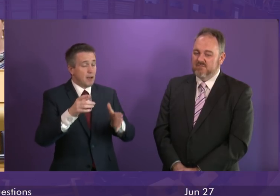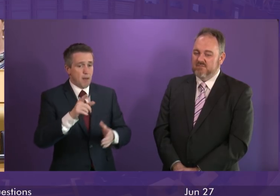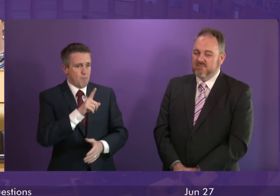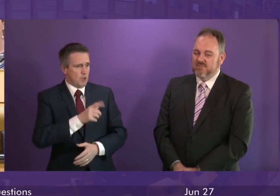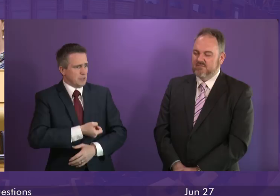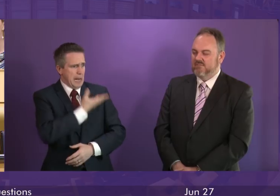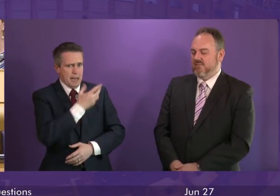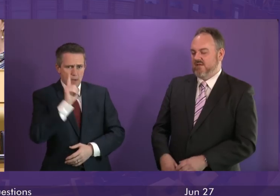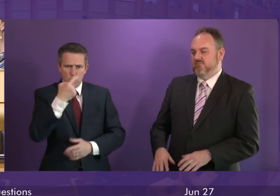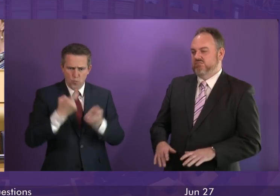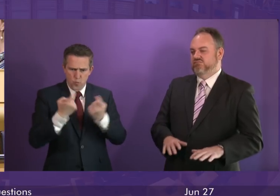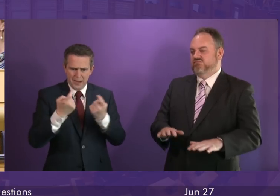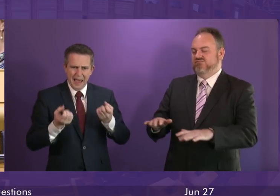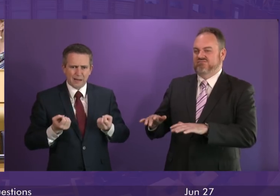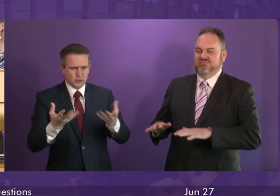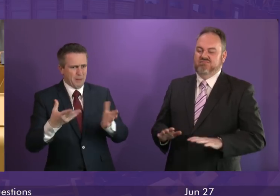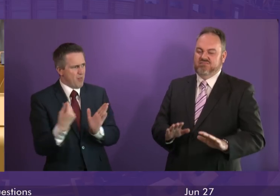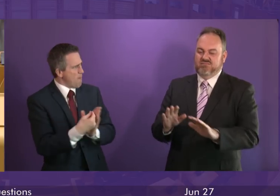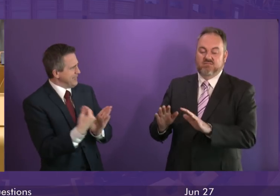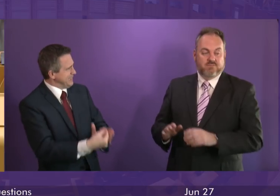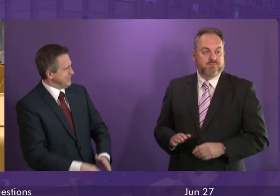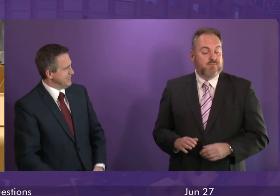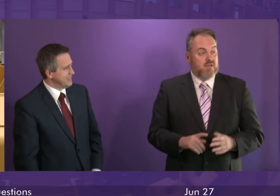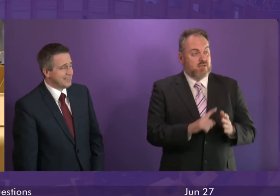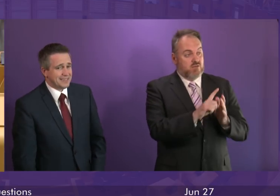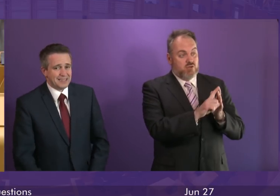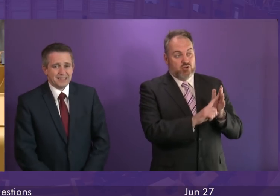work out how to spend it. James Kelly.